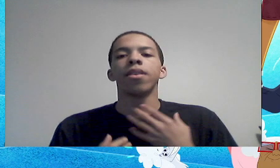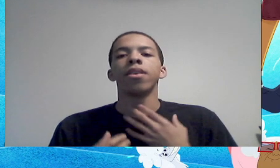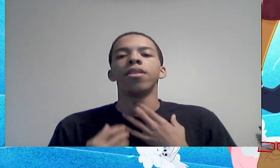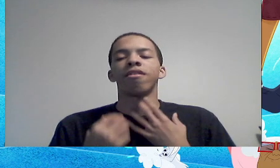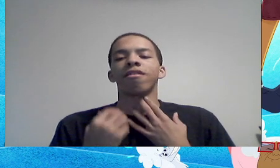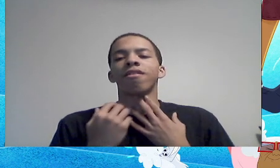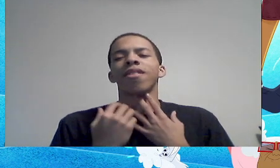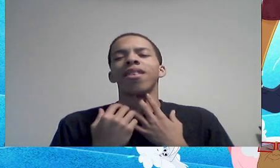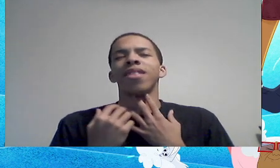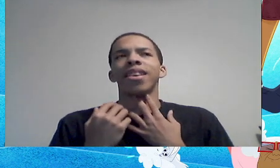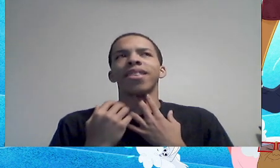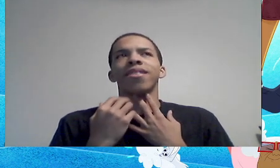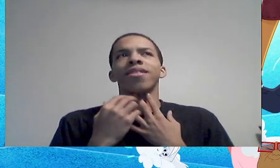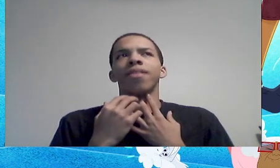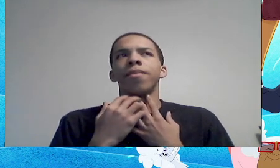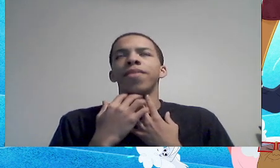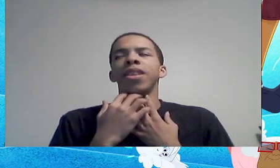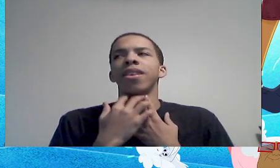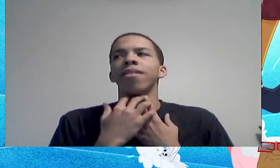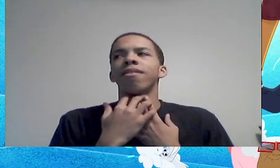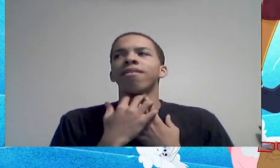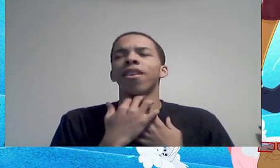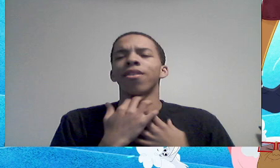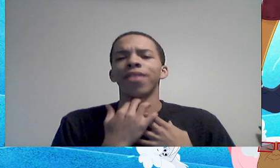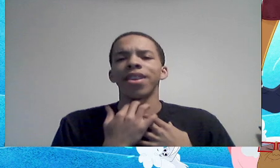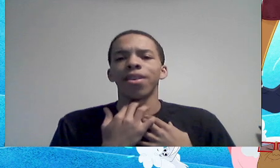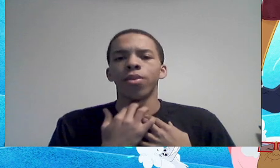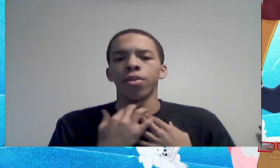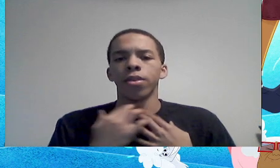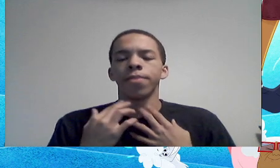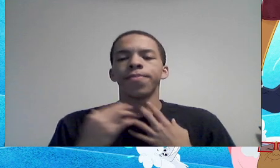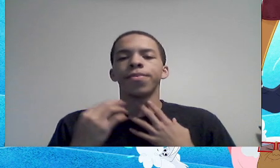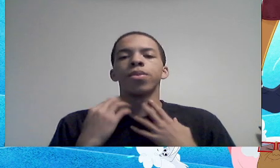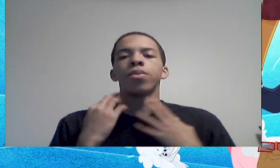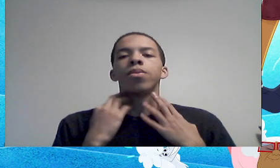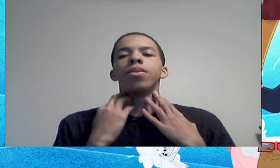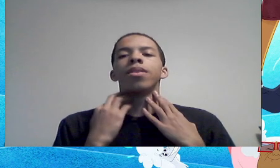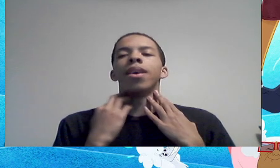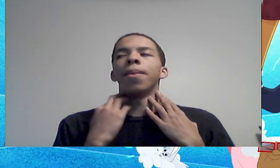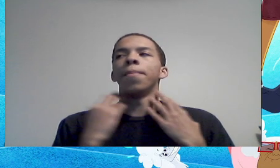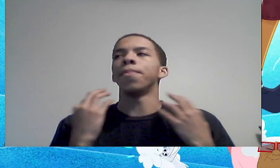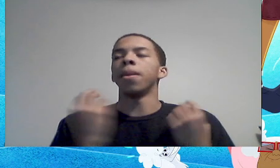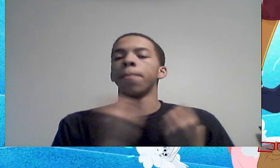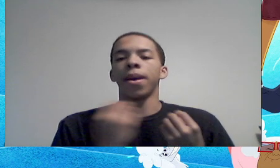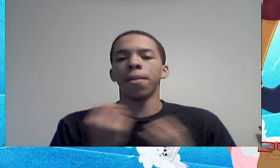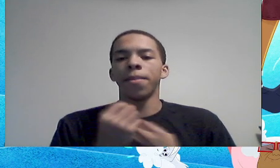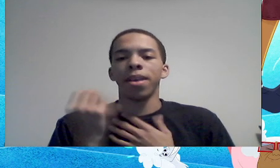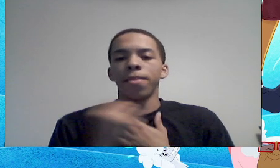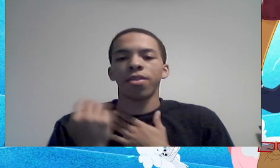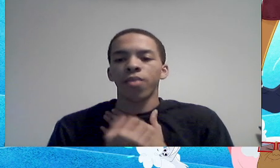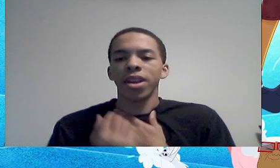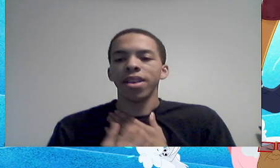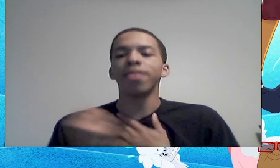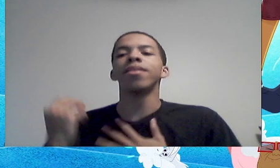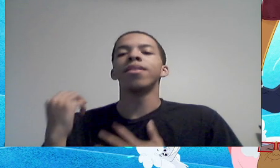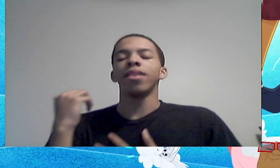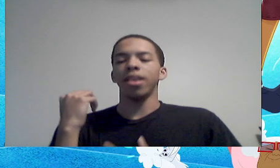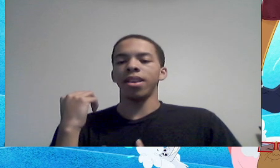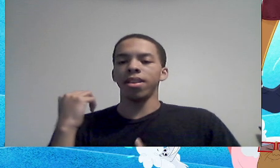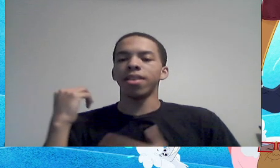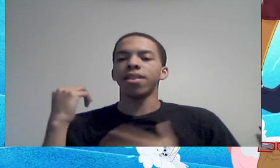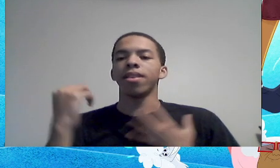speaks, the, like, some of the stuttering or, um, impairment in between,